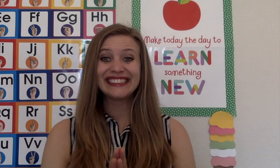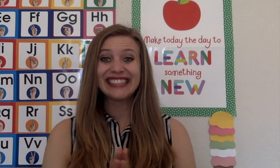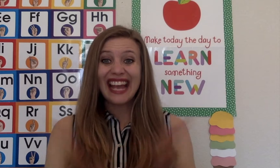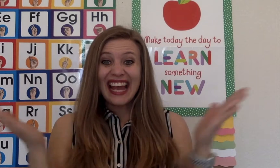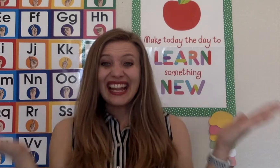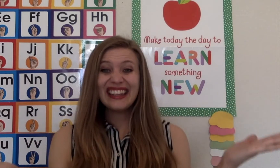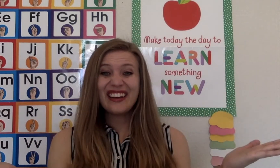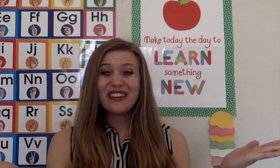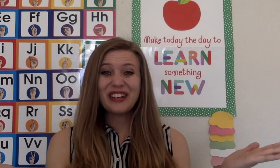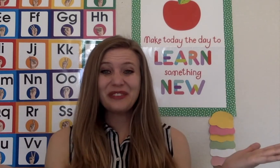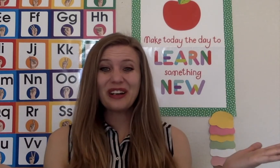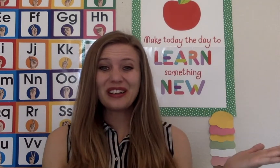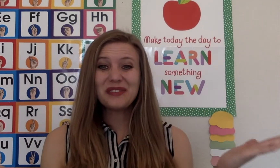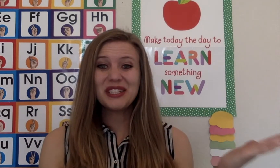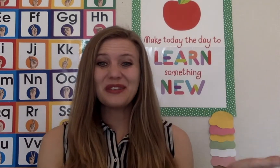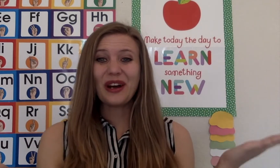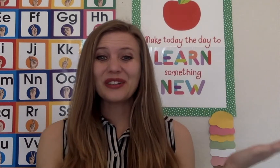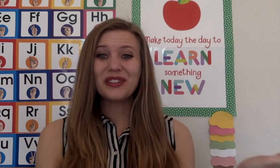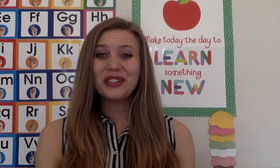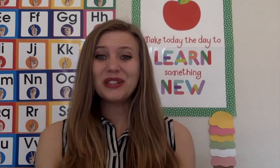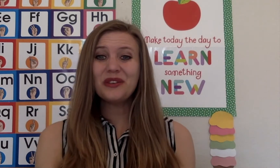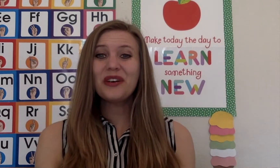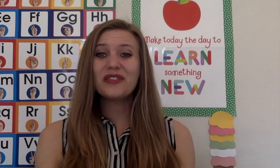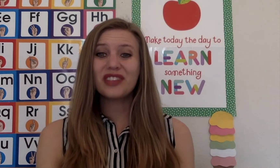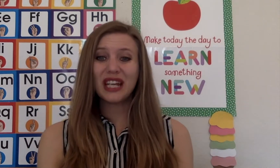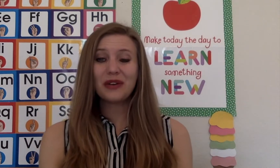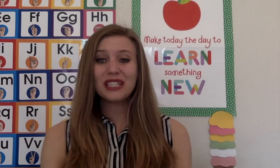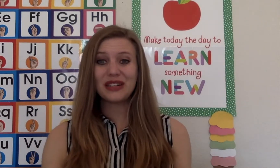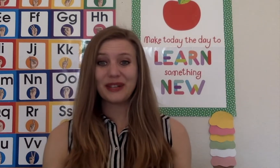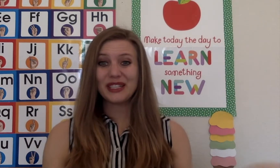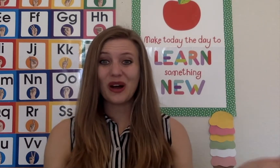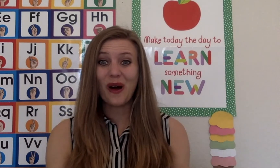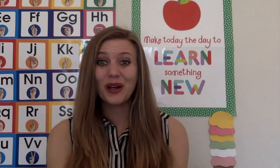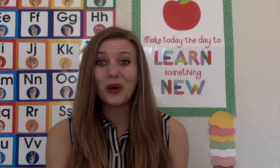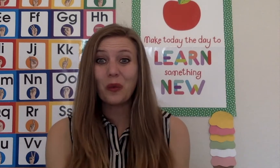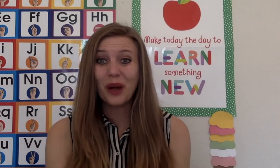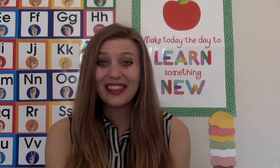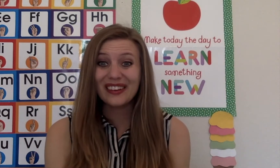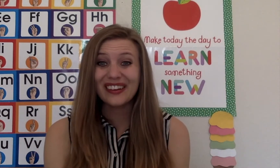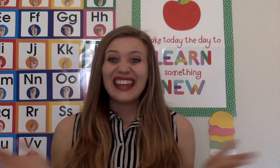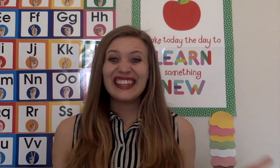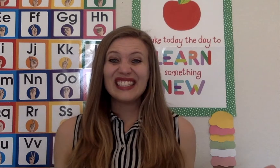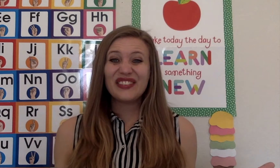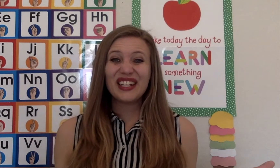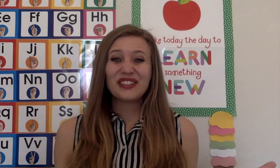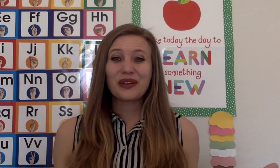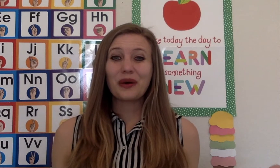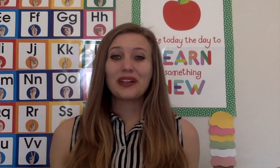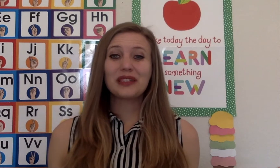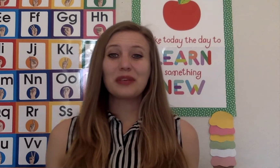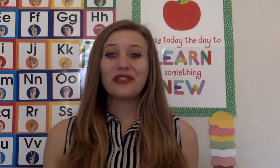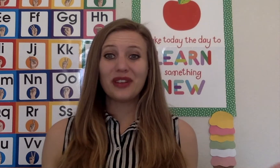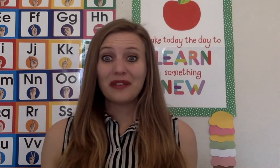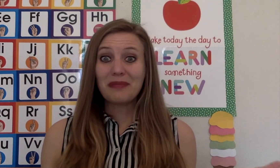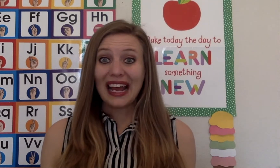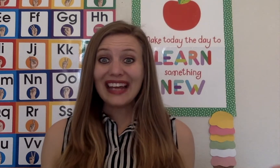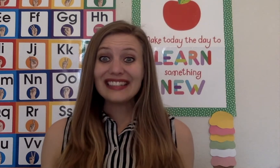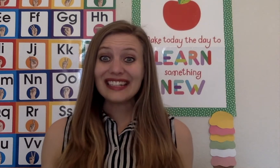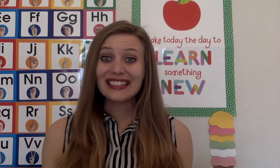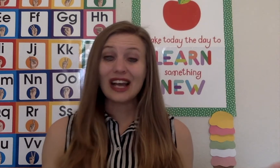Hello and welcome to our new video series on weather. These videos are going to be full of my ideas on